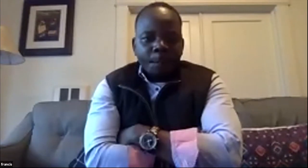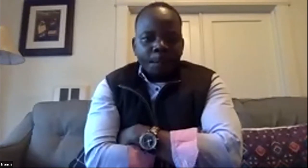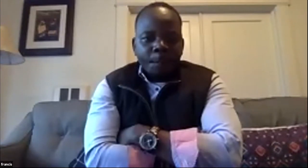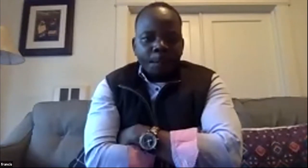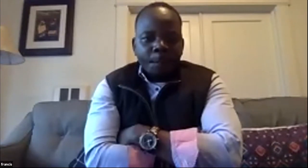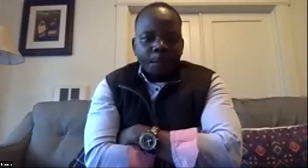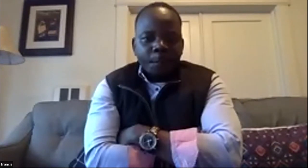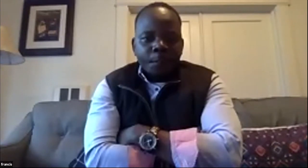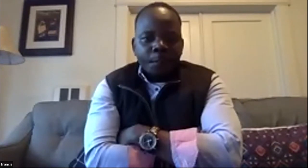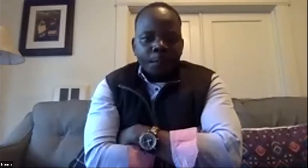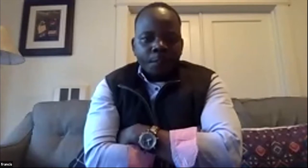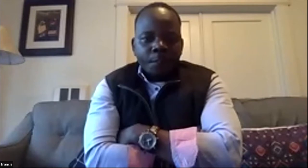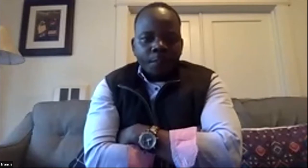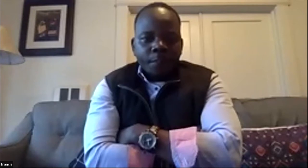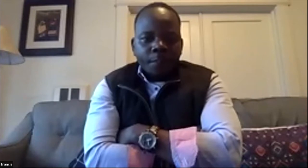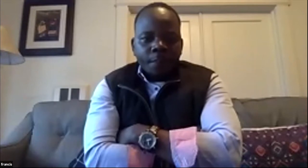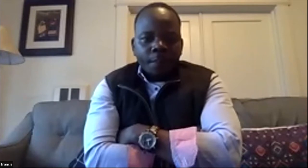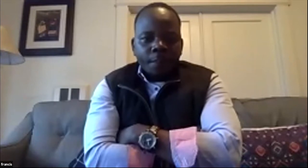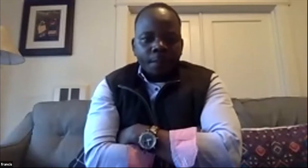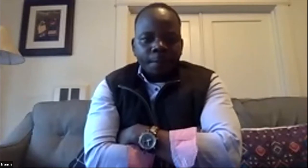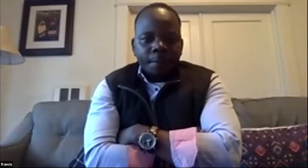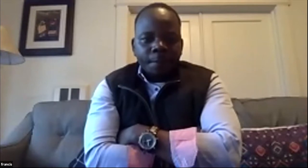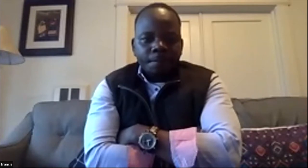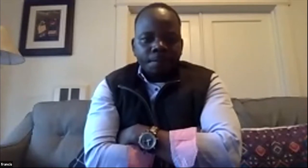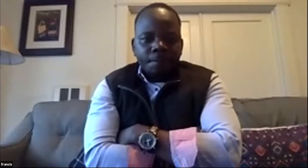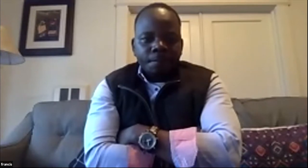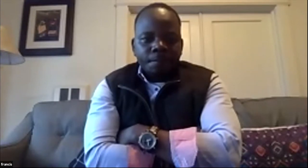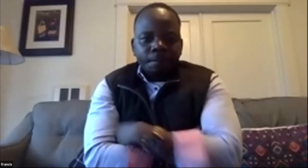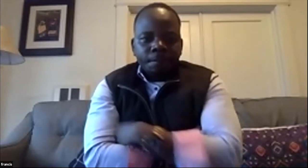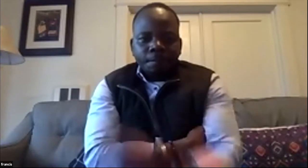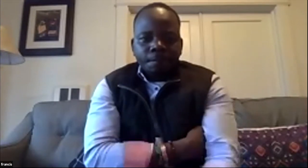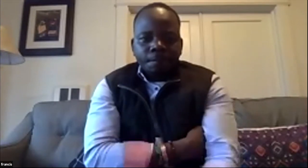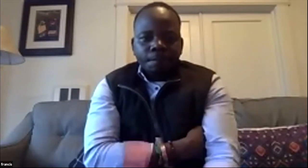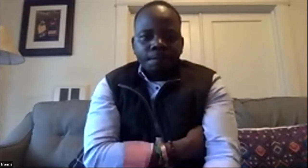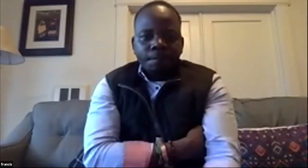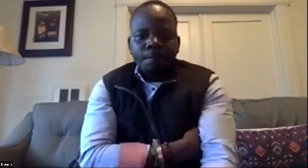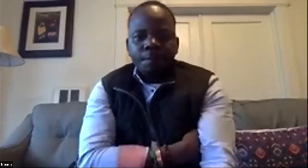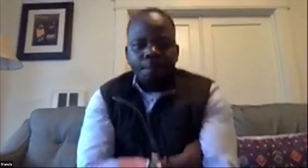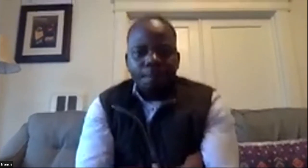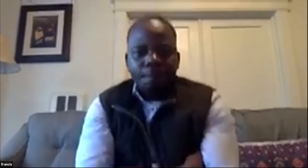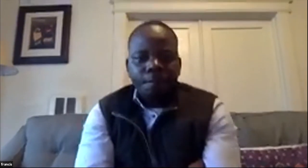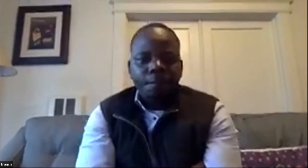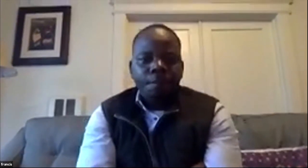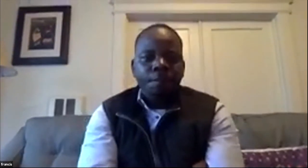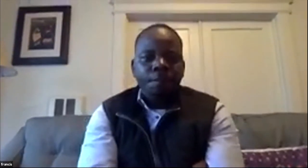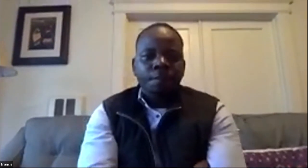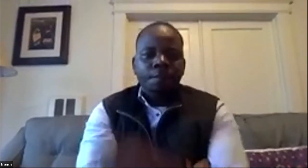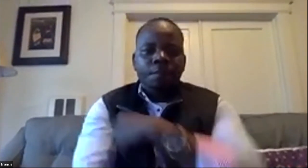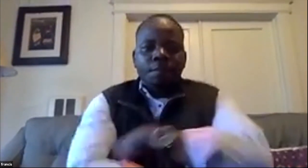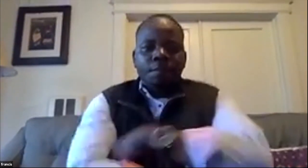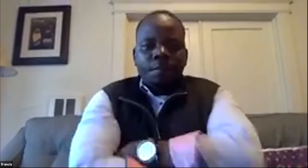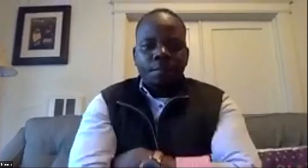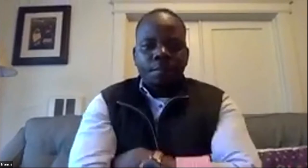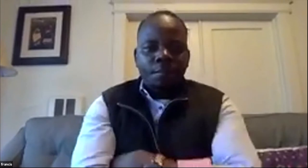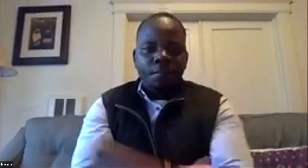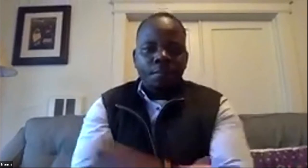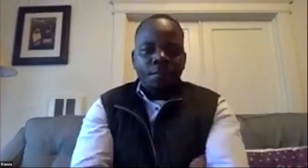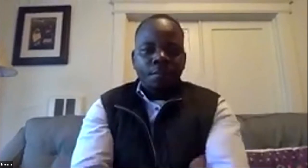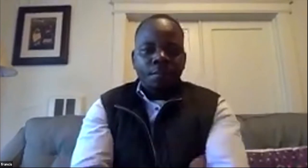ricardo as a part of his health and wellness developed a program called the defenders program which is